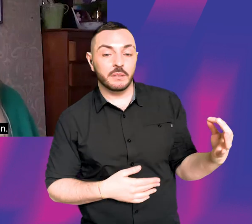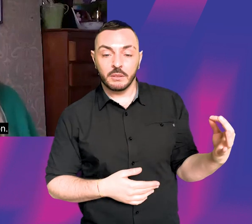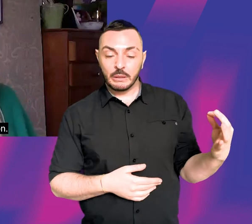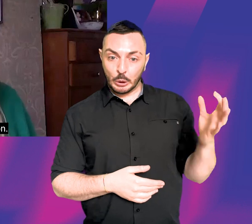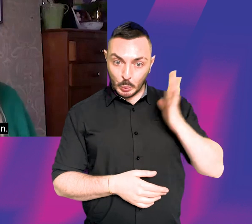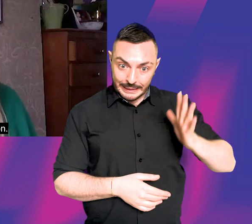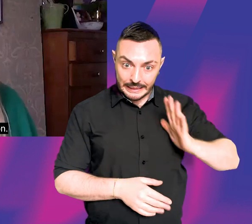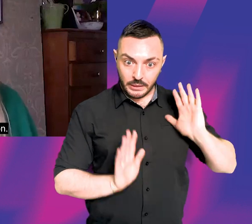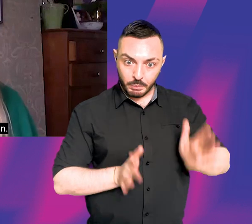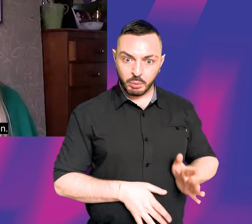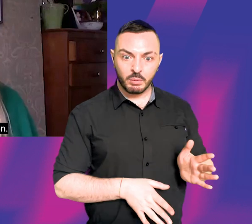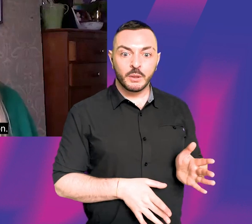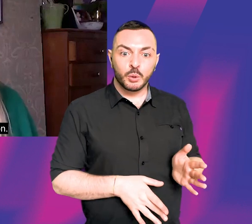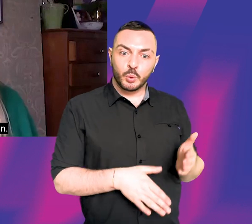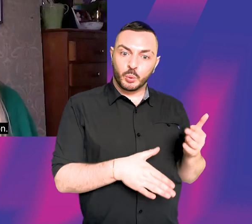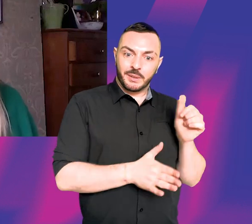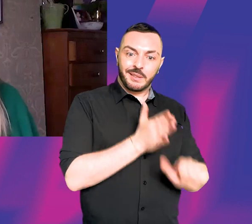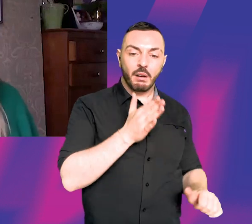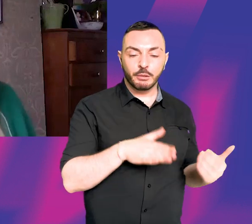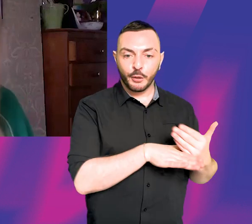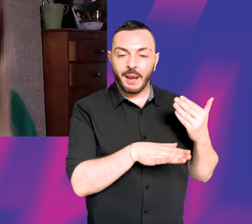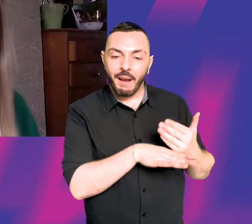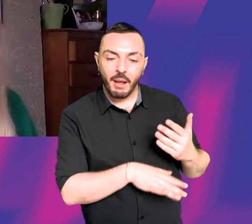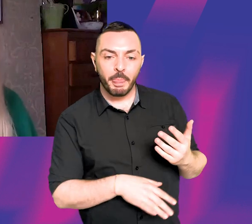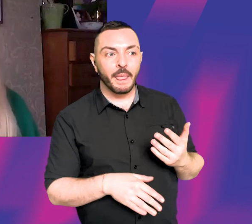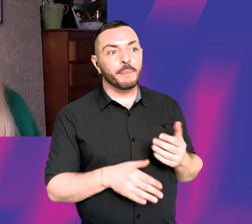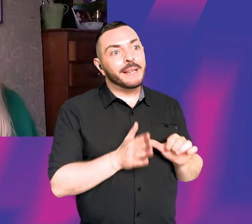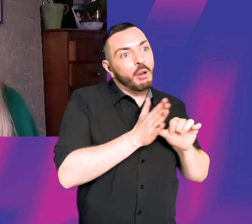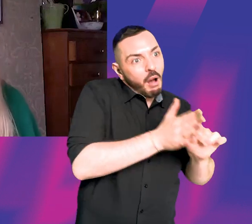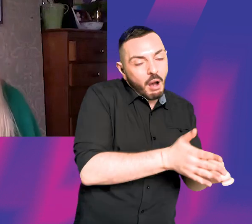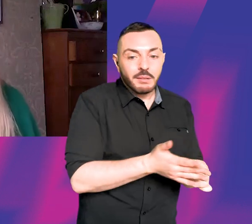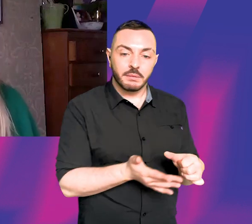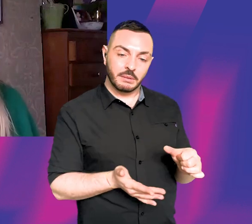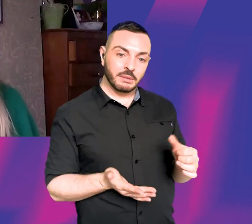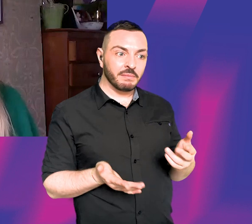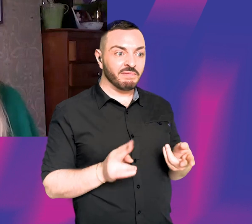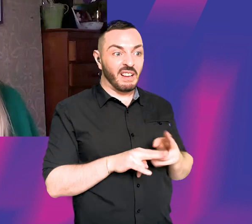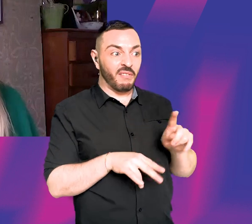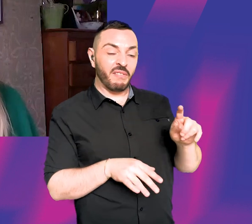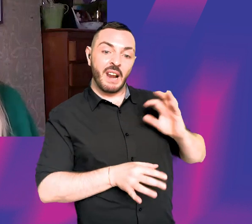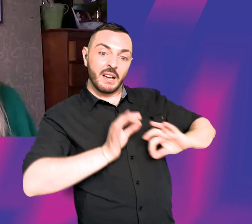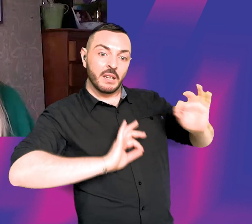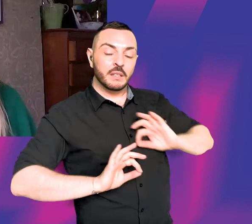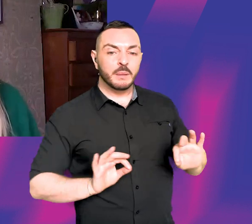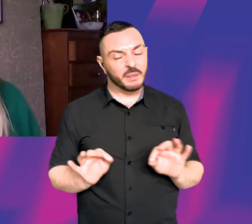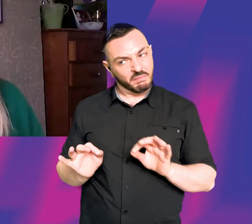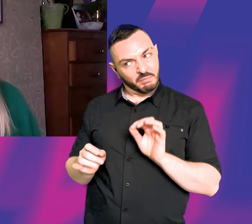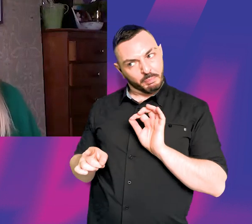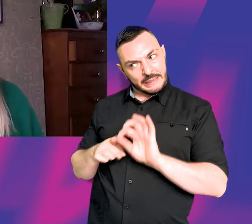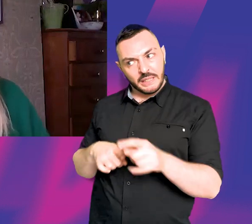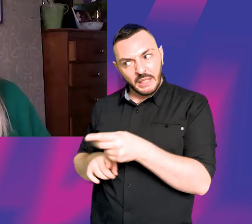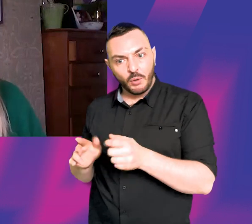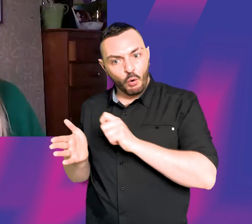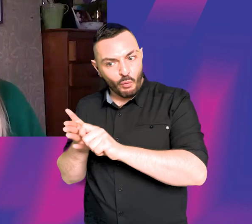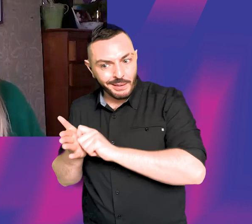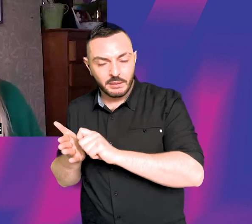end all. You don't have to have representation. Like it's harder if you're an actor, but, you know, particularly if you're a writer, director, and you want to